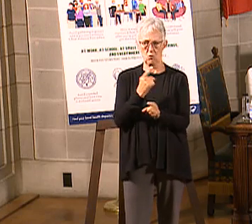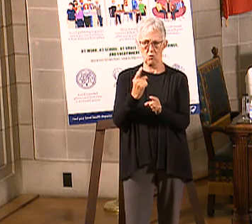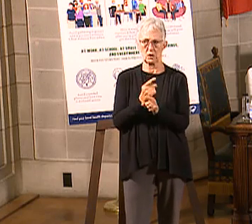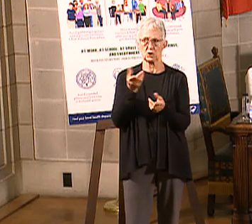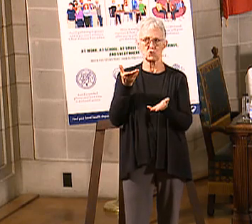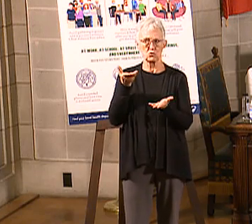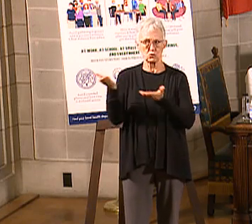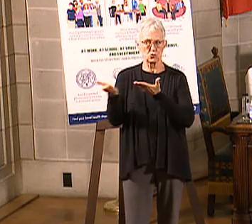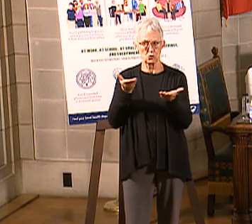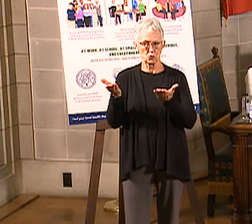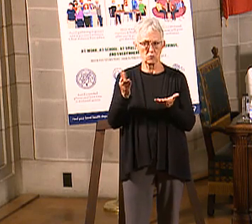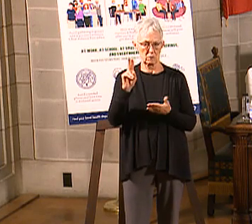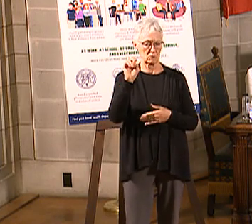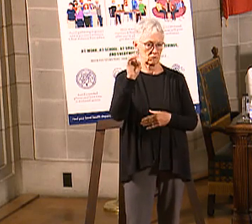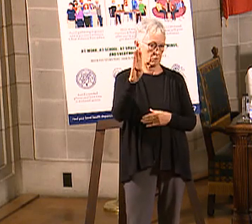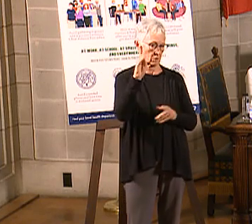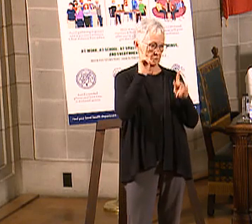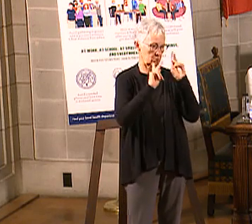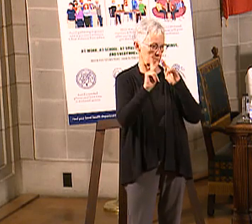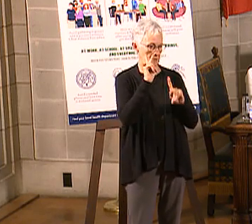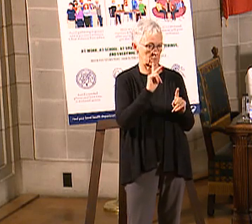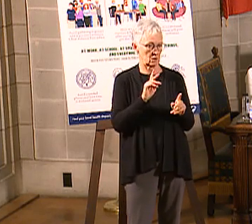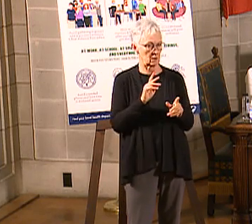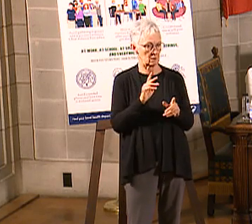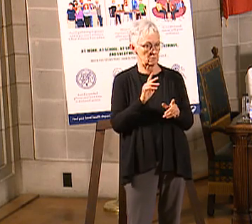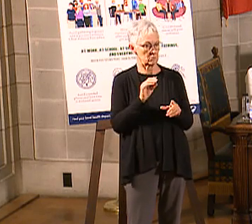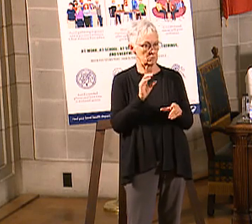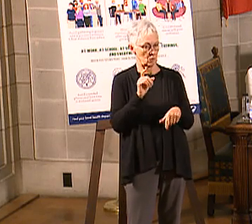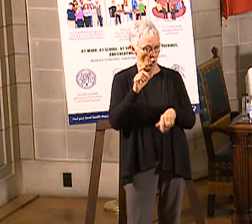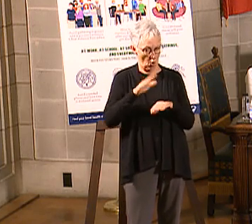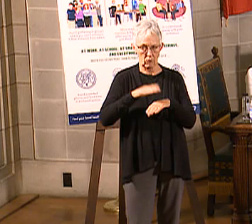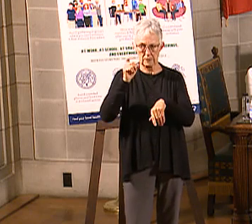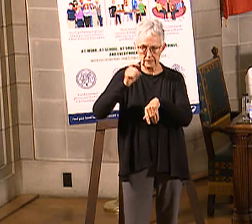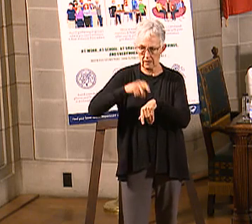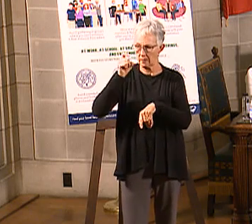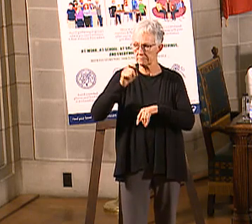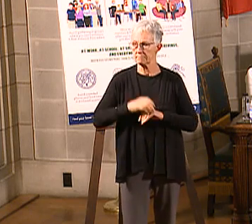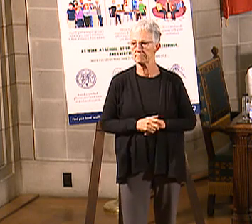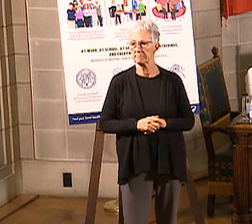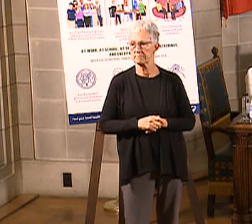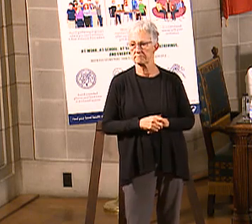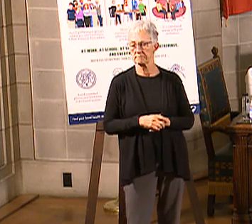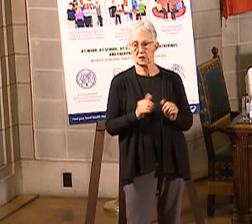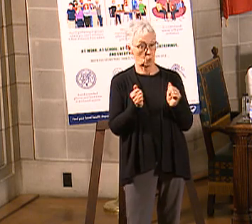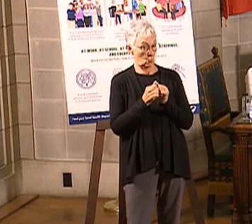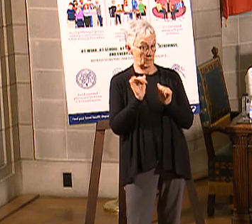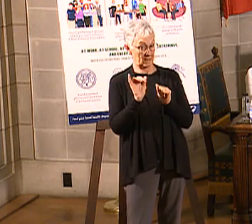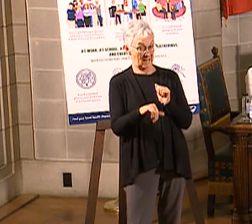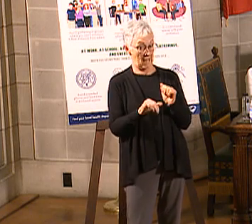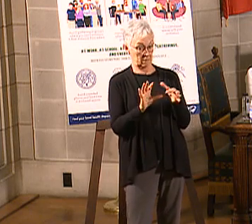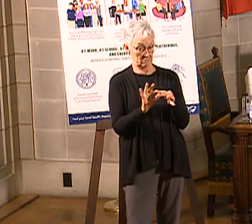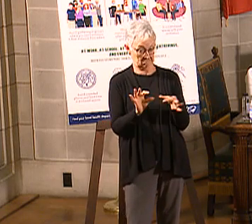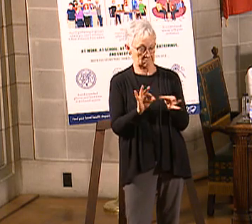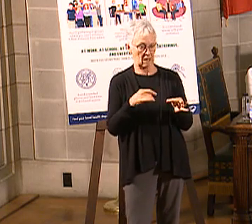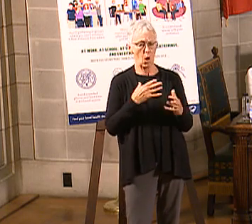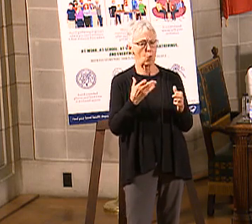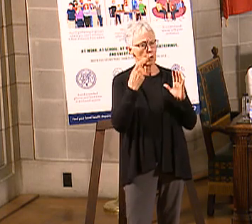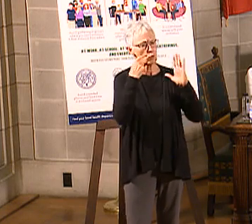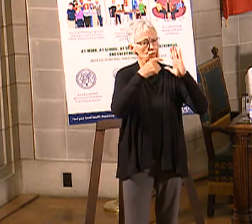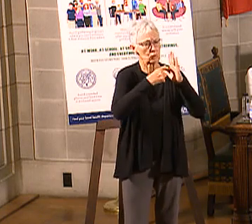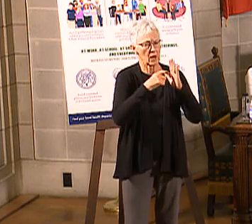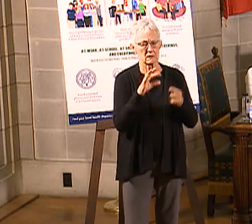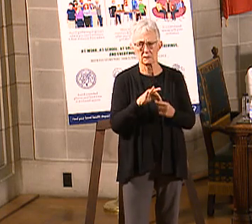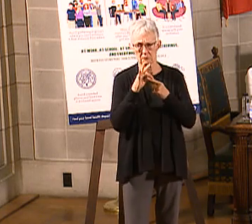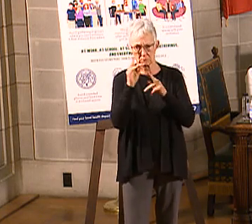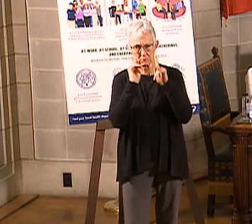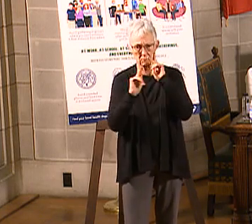Nebraskans in a timely way. And so with being able to say that, I'd like to also be able to acknowledge a couple of people from